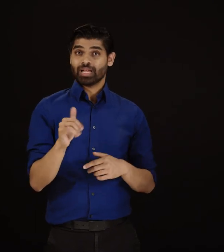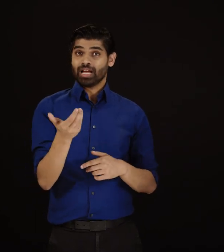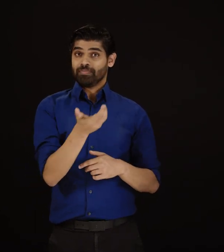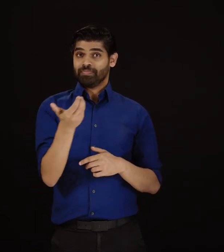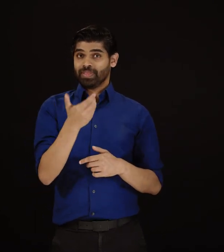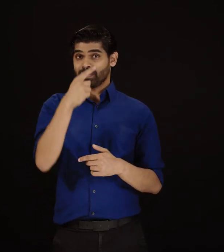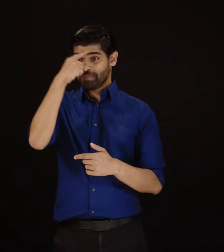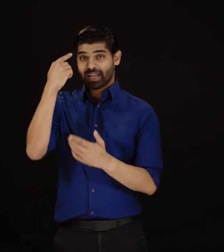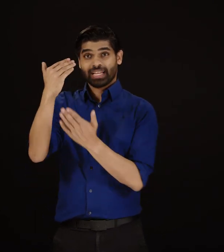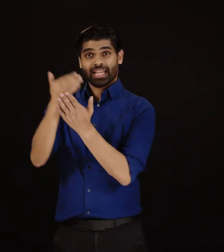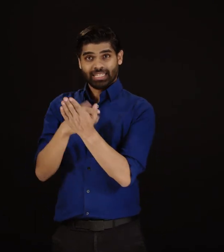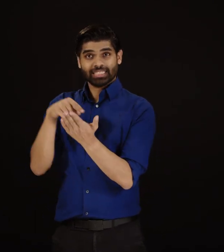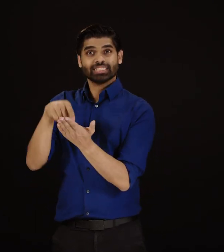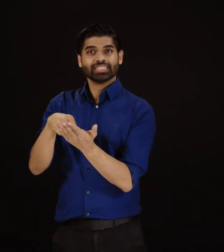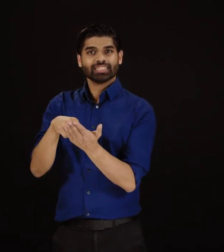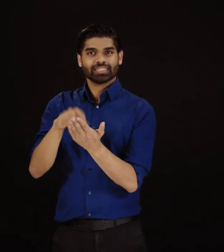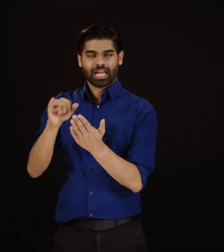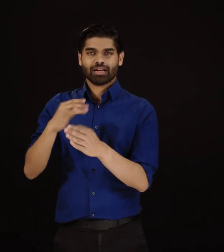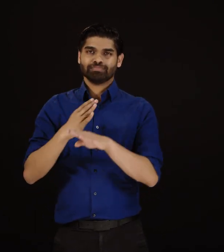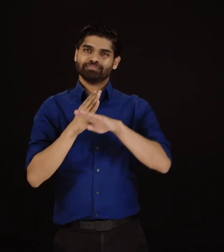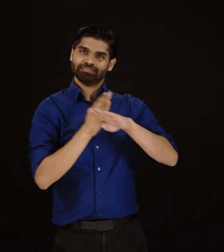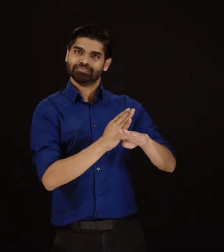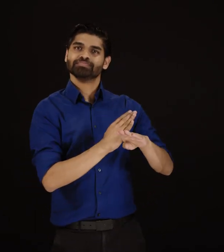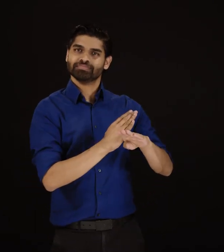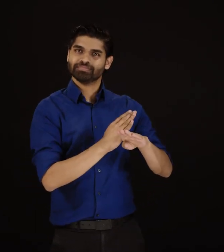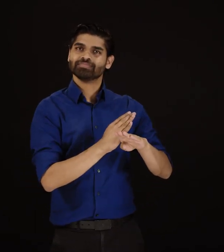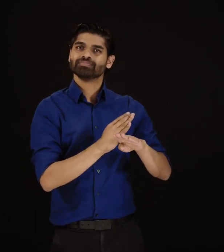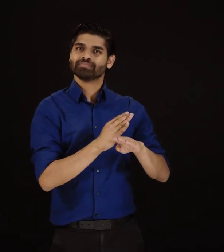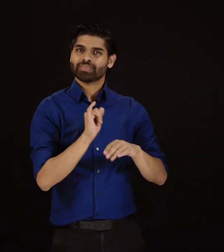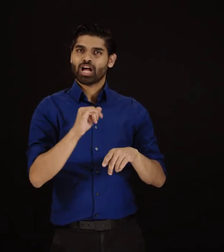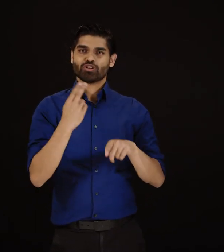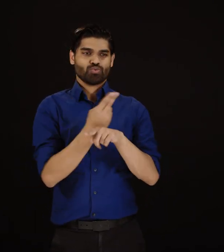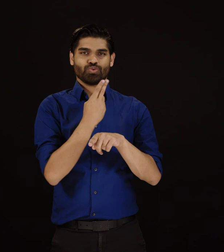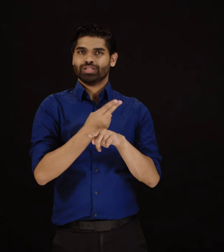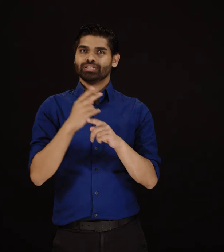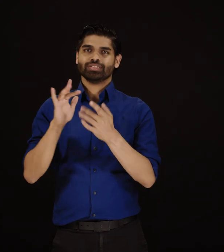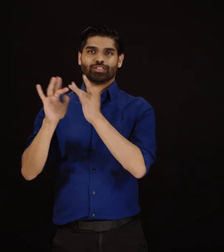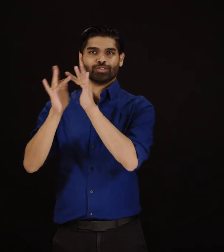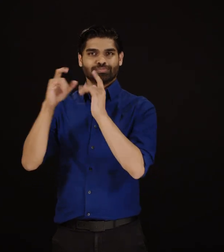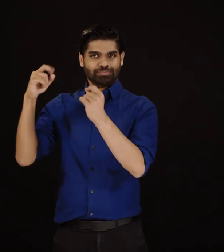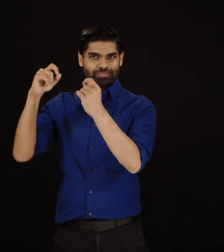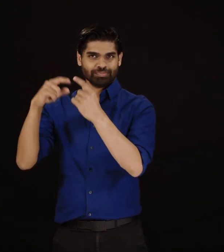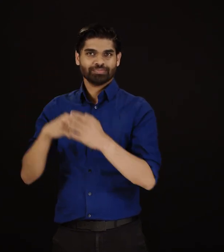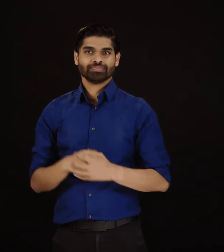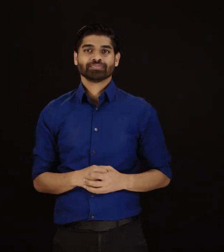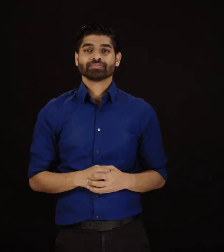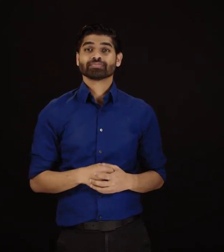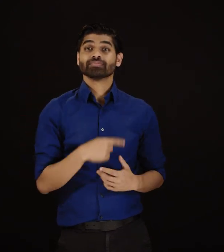Alternatively, the IMEI number should also be on a white label found underneath the battery of their device.